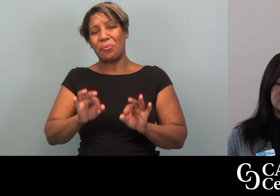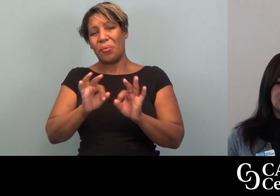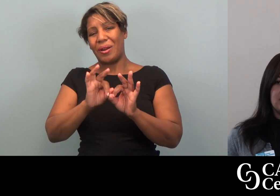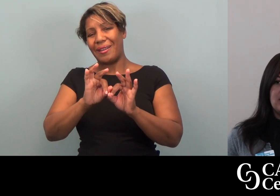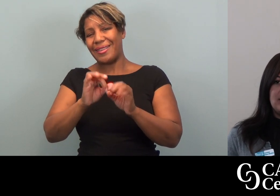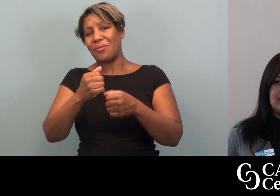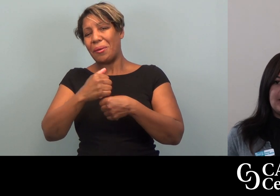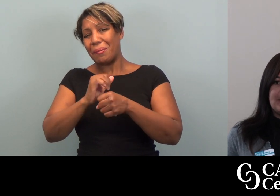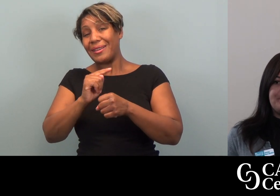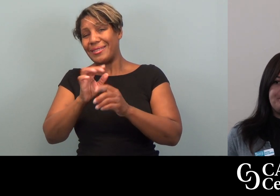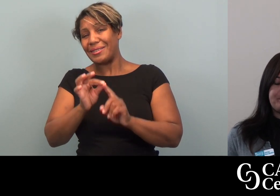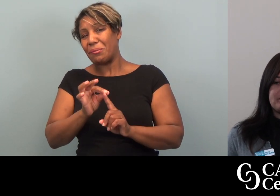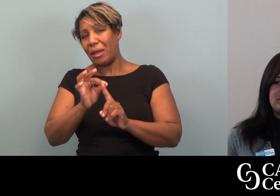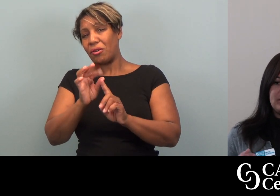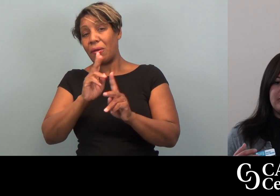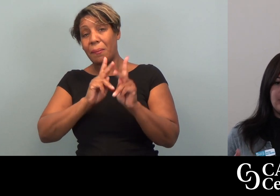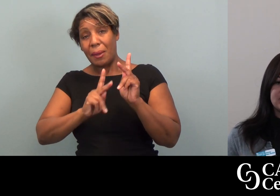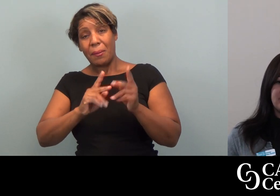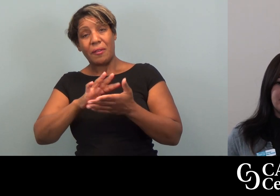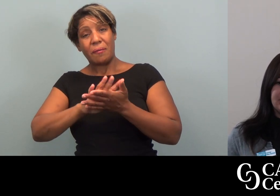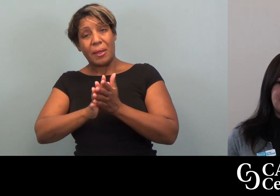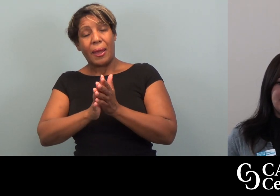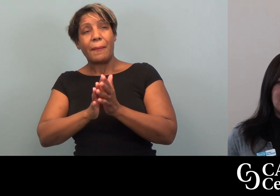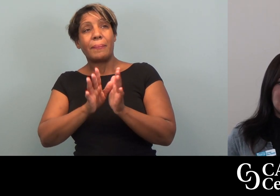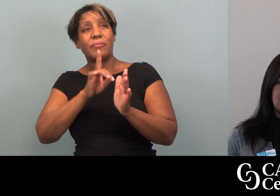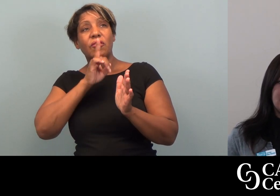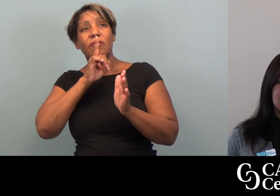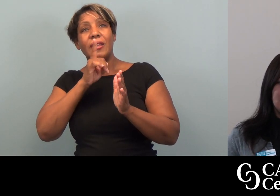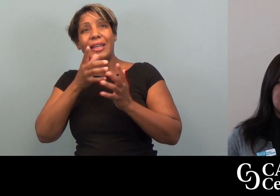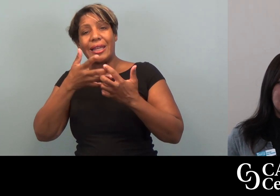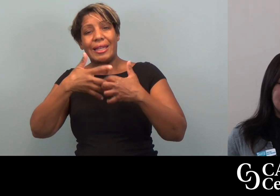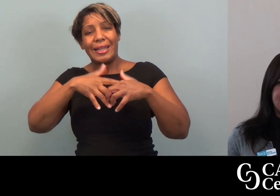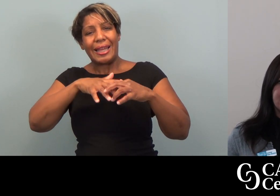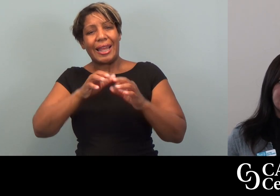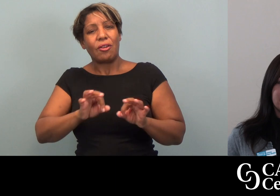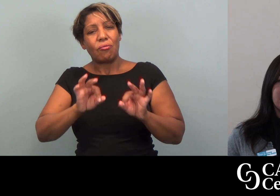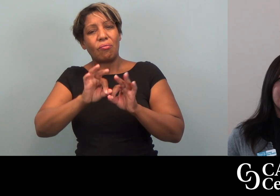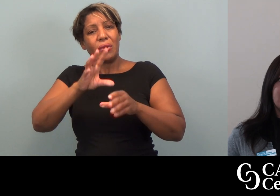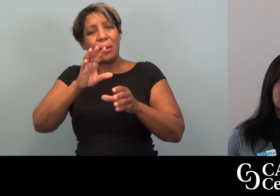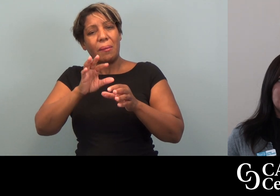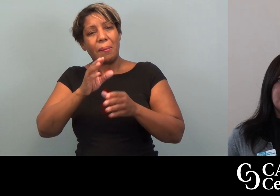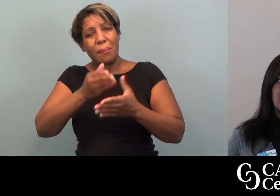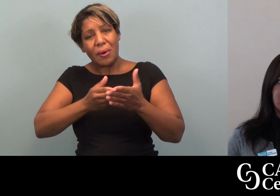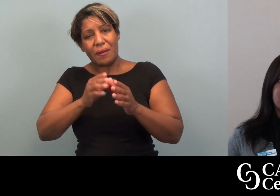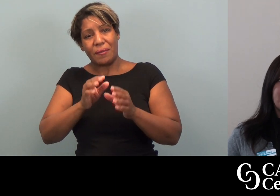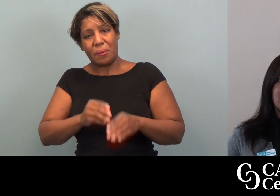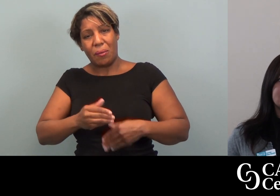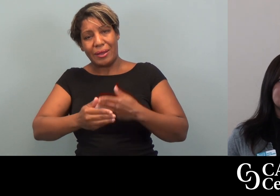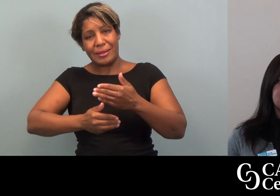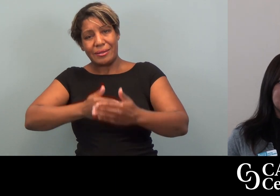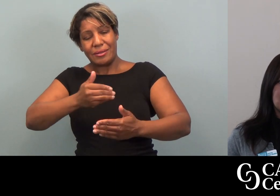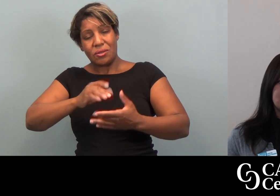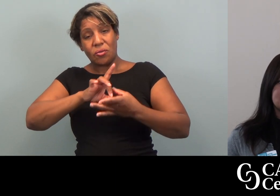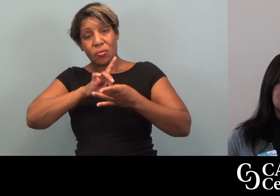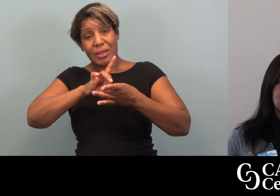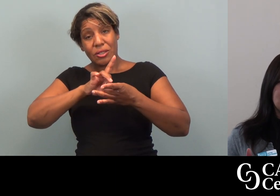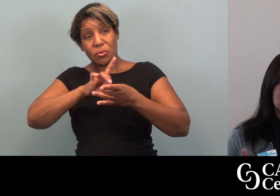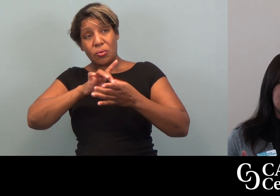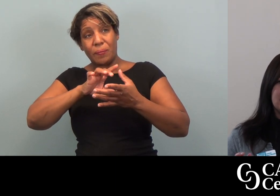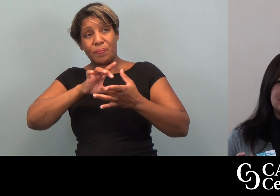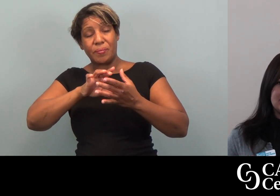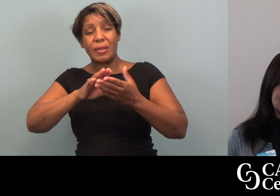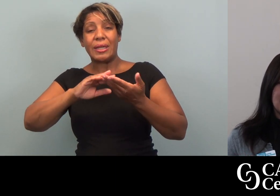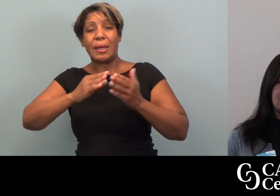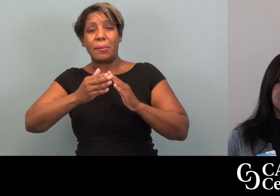sort of special. Folks have really become an intricate sort of part of the process when it comes to